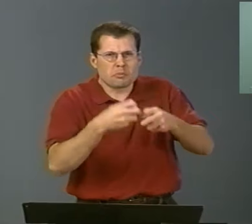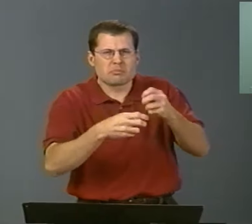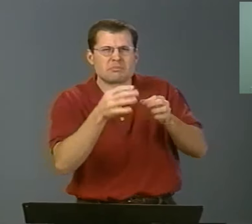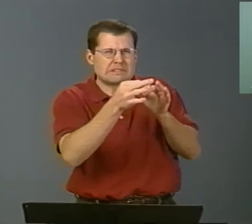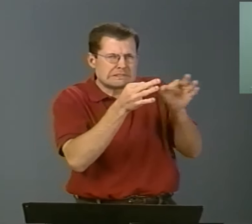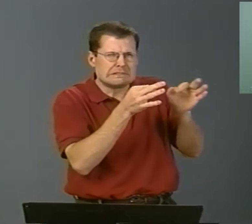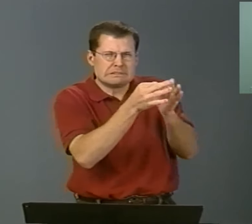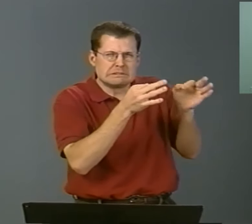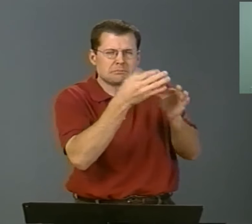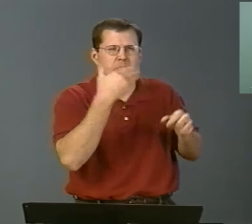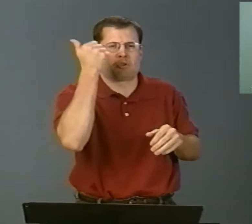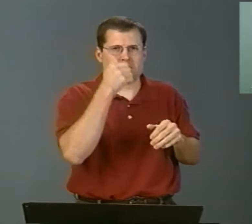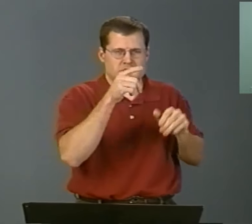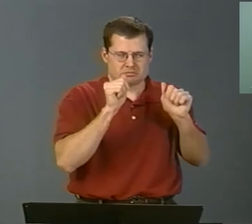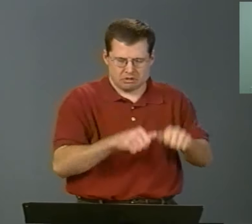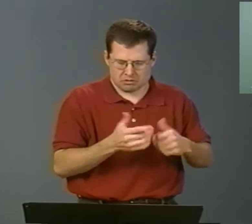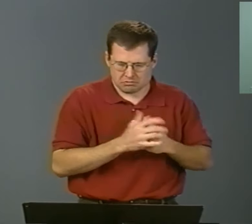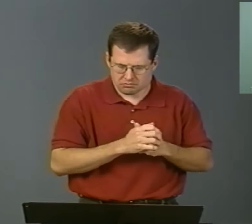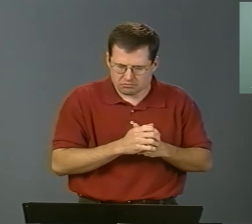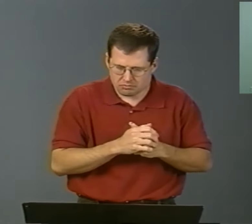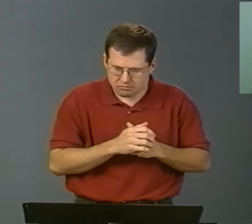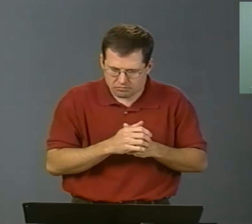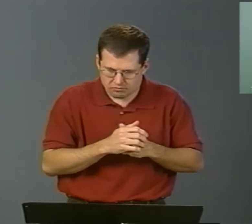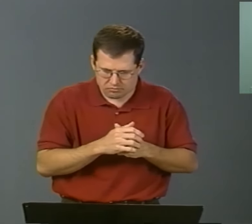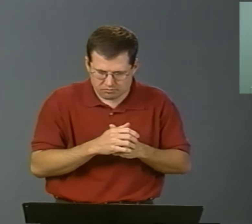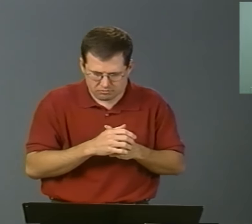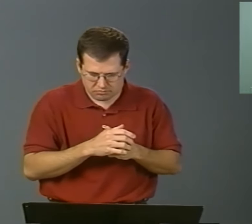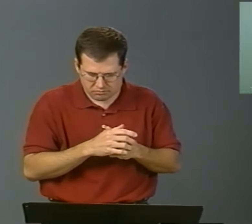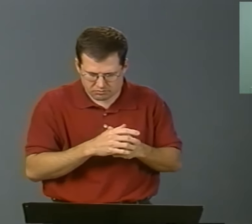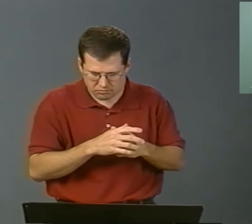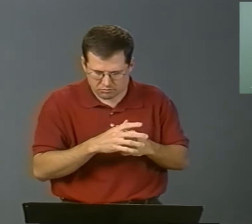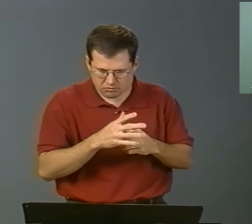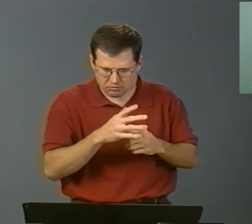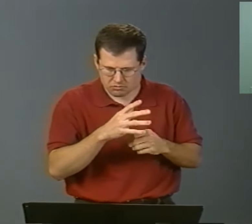What it sounds like or what it's doing, things like that.